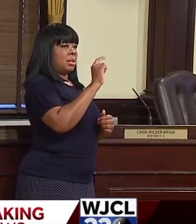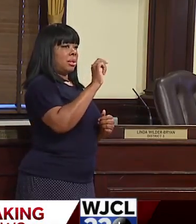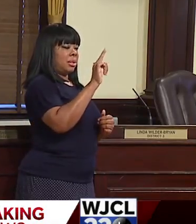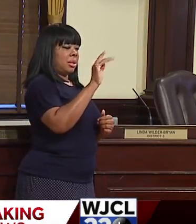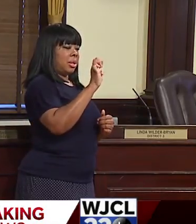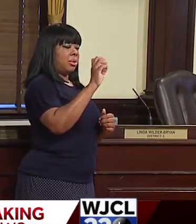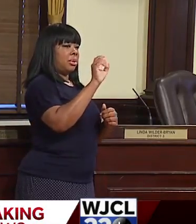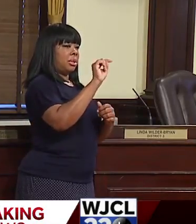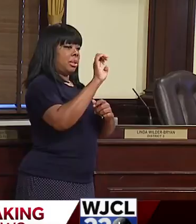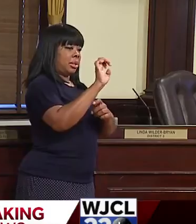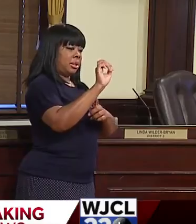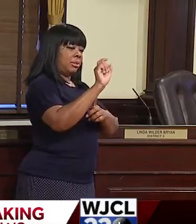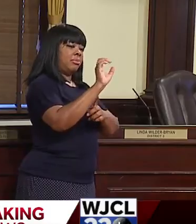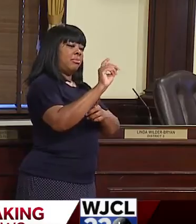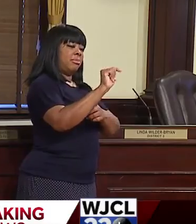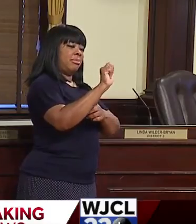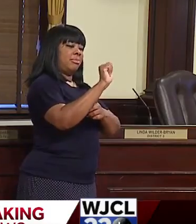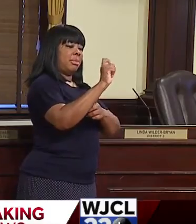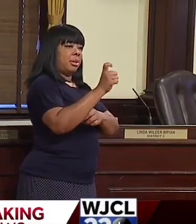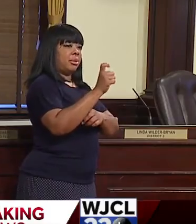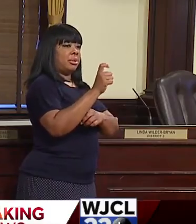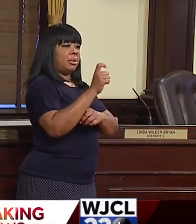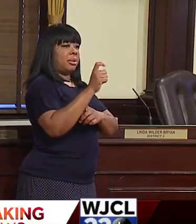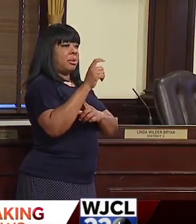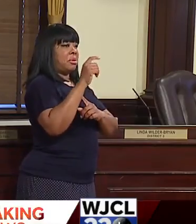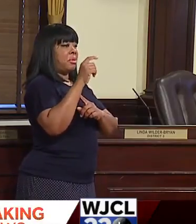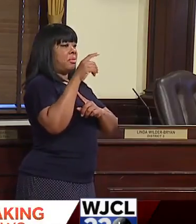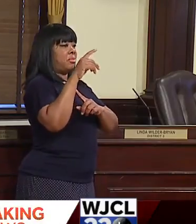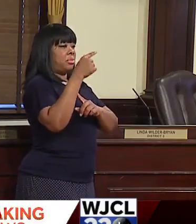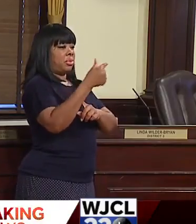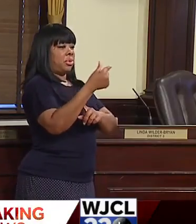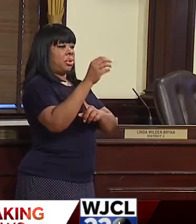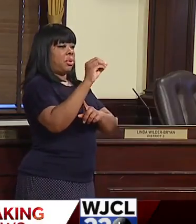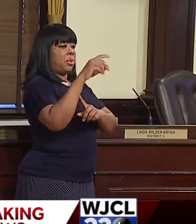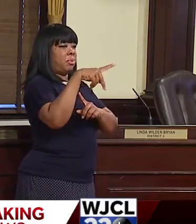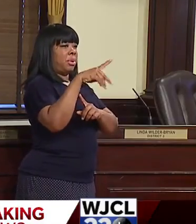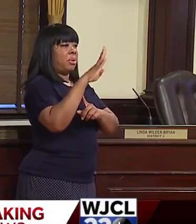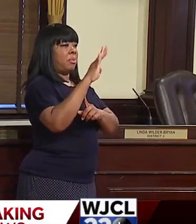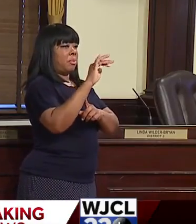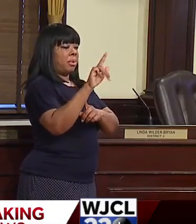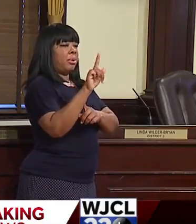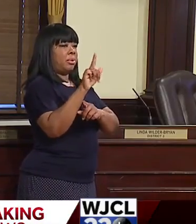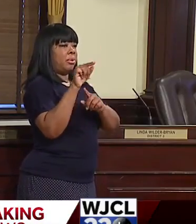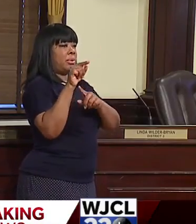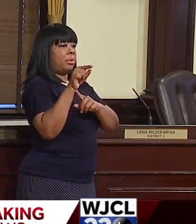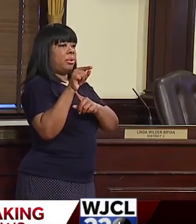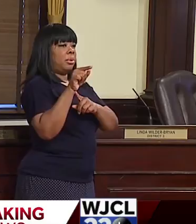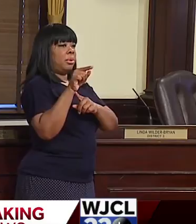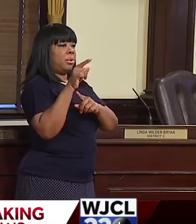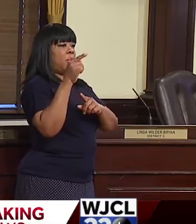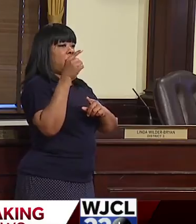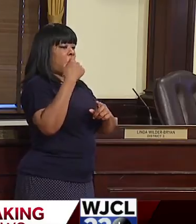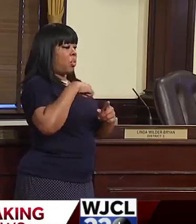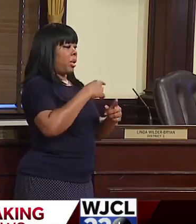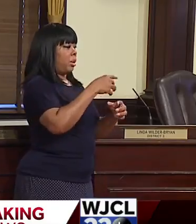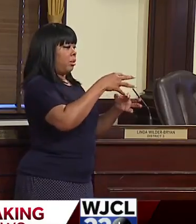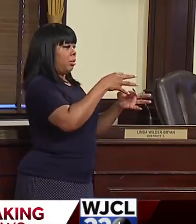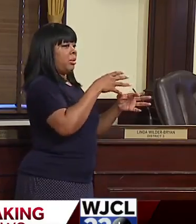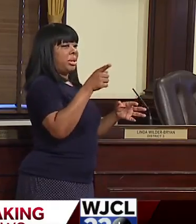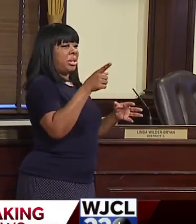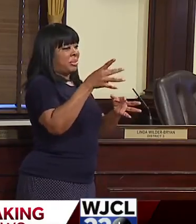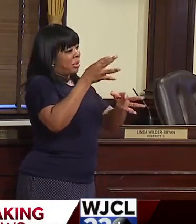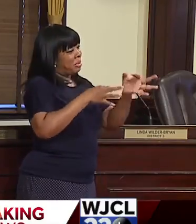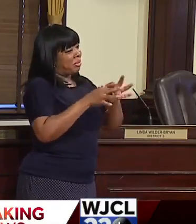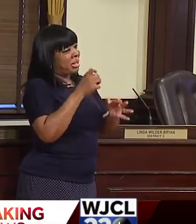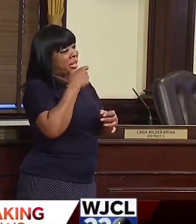bill. Our concern is, in this case, see we have to replace mics that you drop.